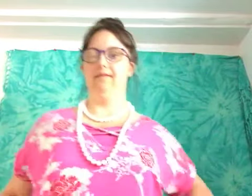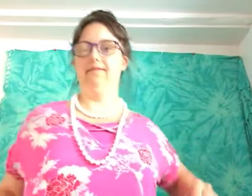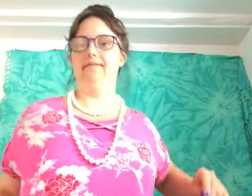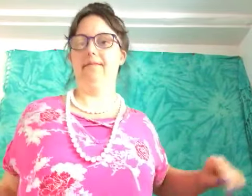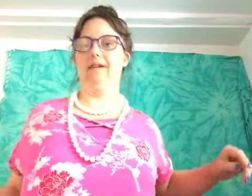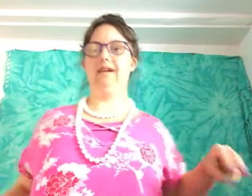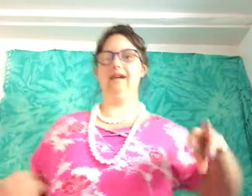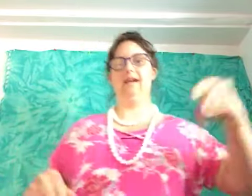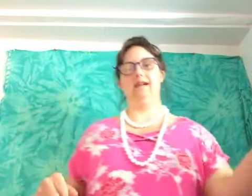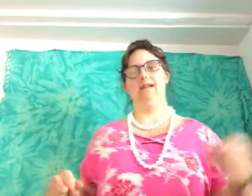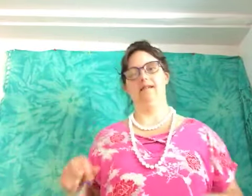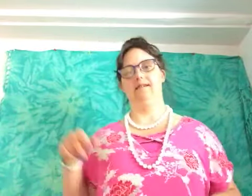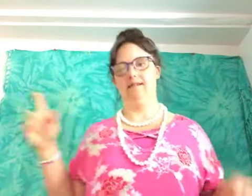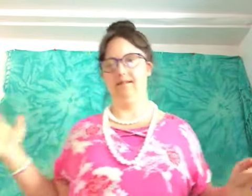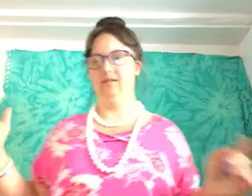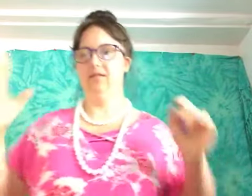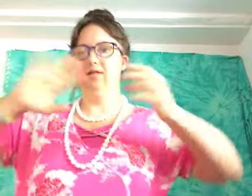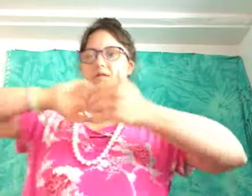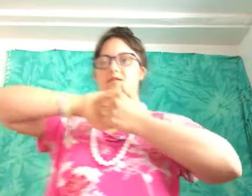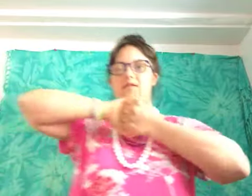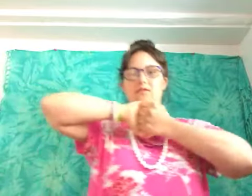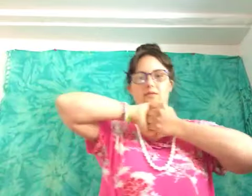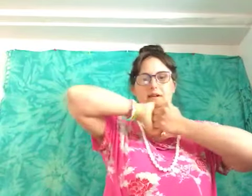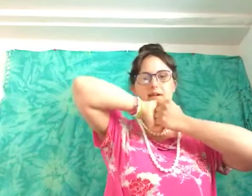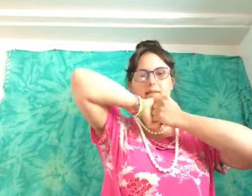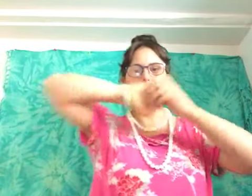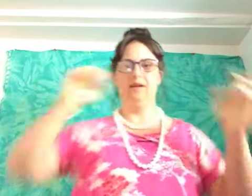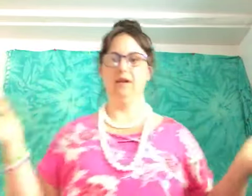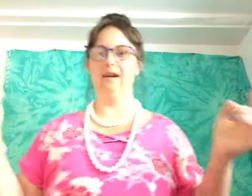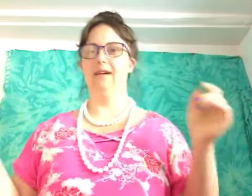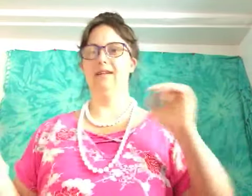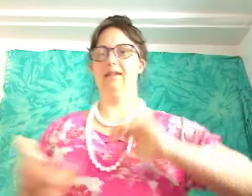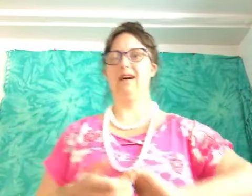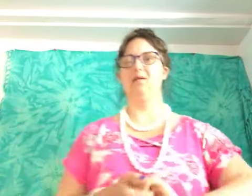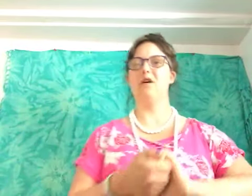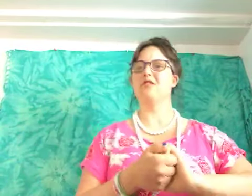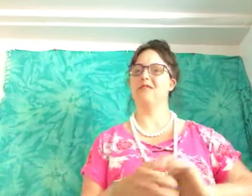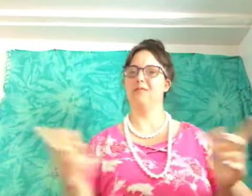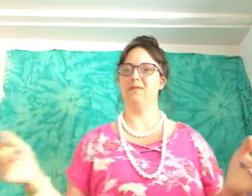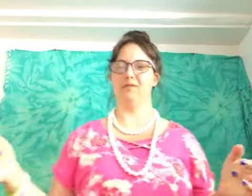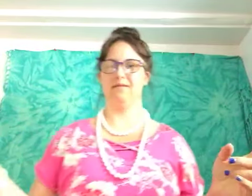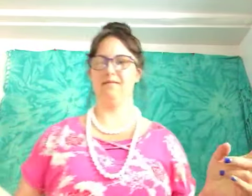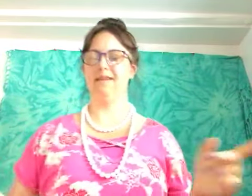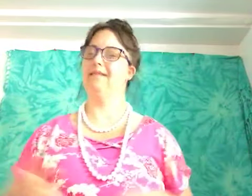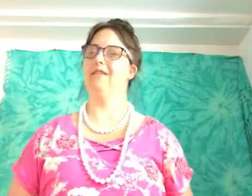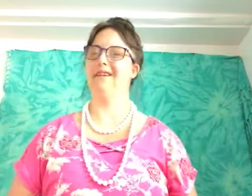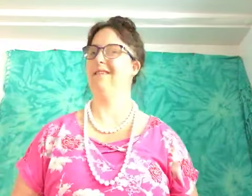and also uh uh uh uh uh watch other people's tick-tock videos